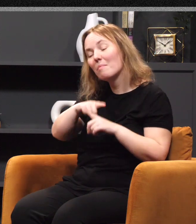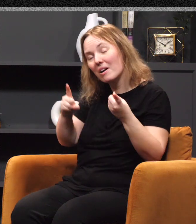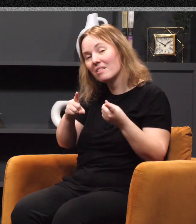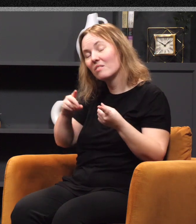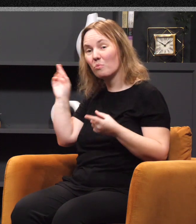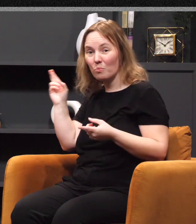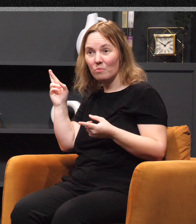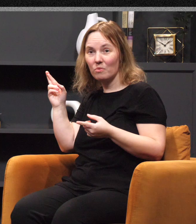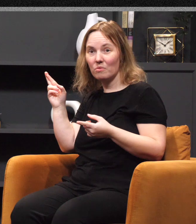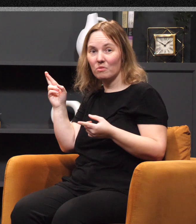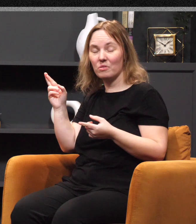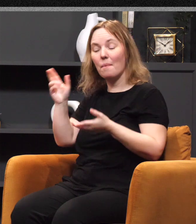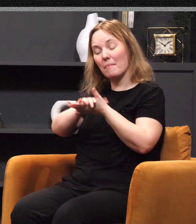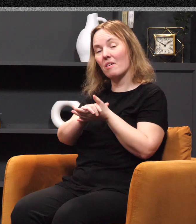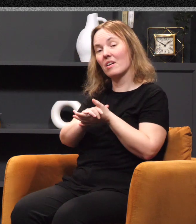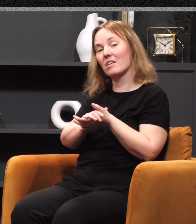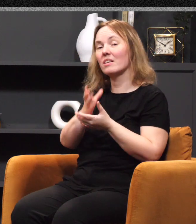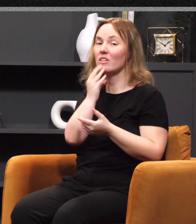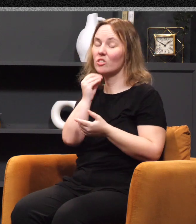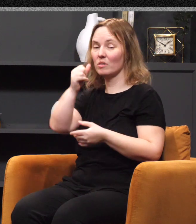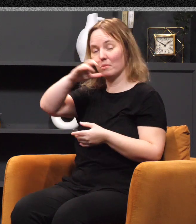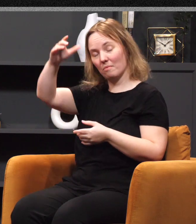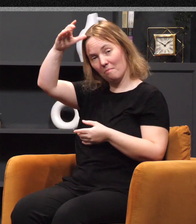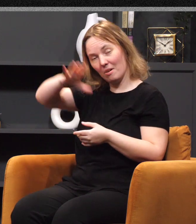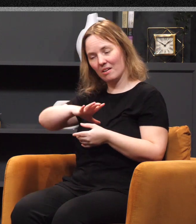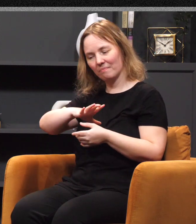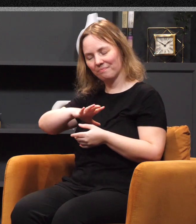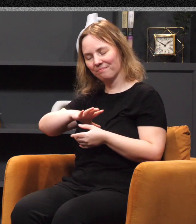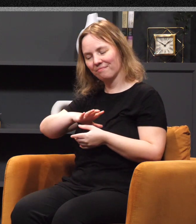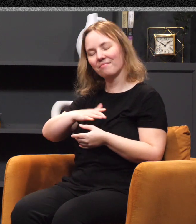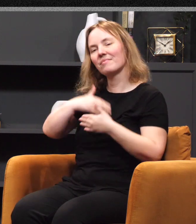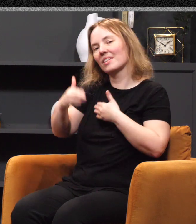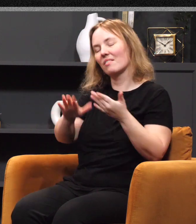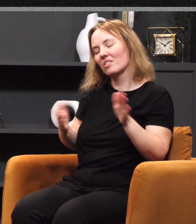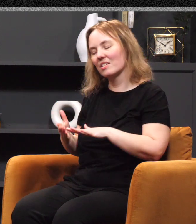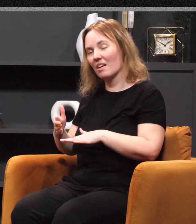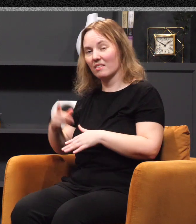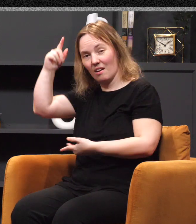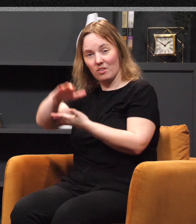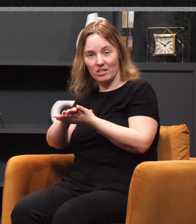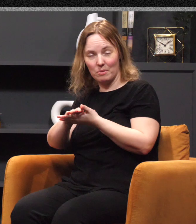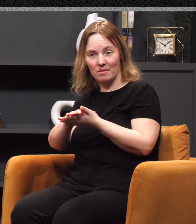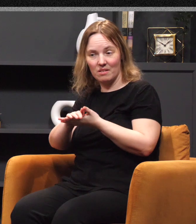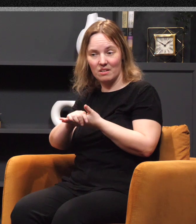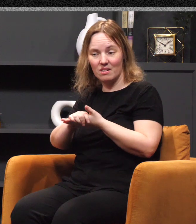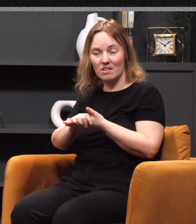man. Well, after the death of her husband, she stays with her brother-in-law Naomi, and they decide they're going to go back to Judah.